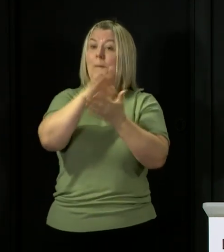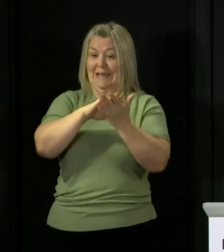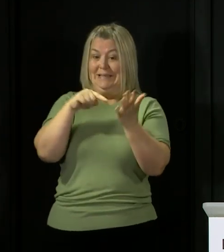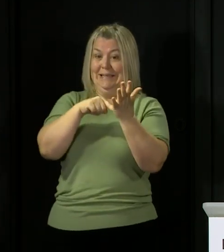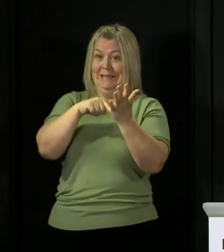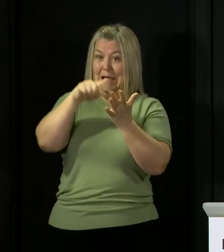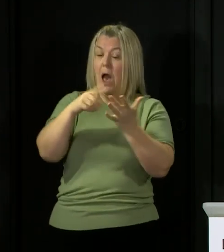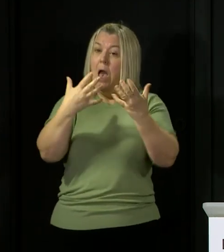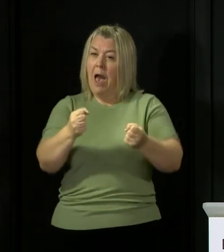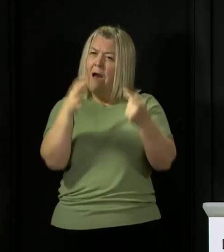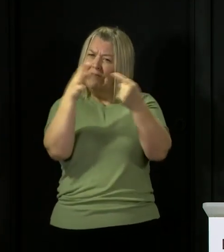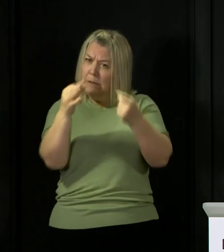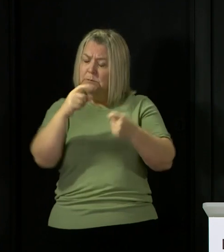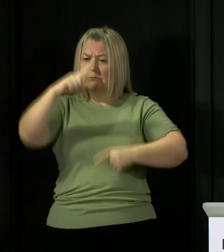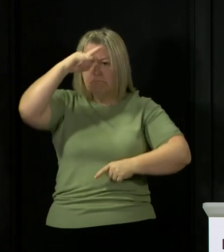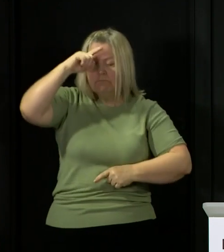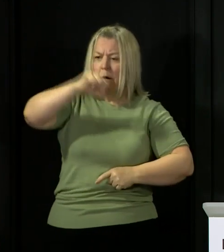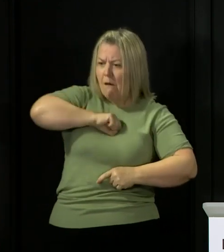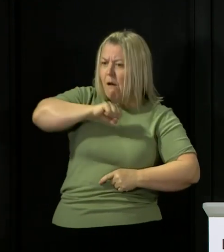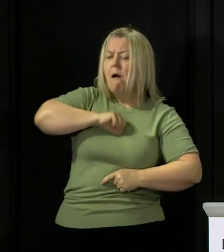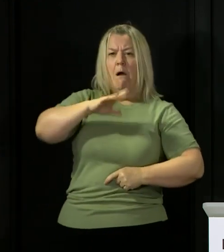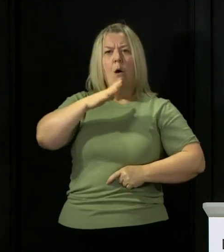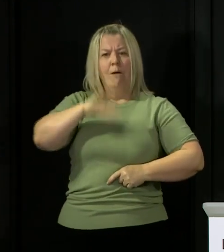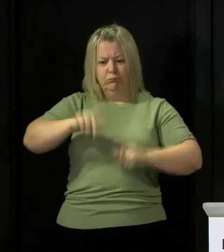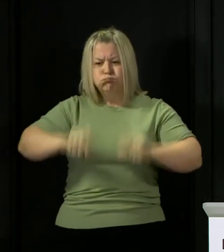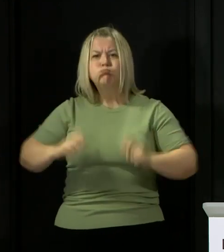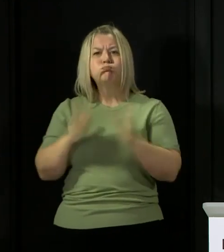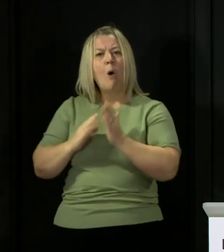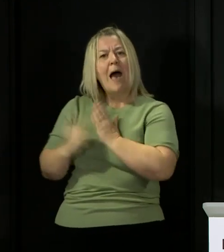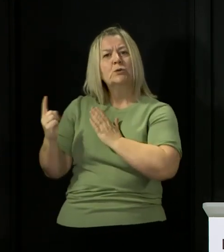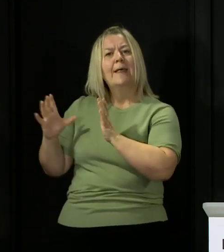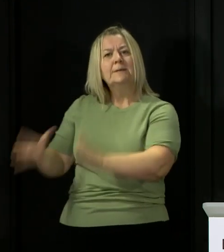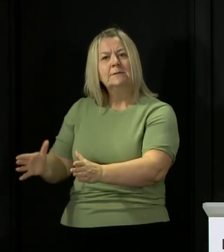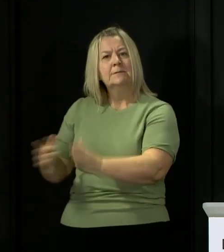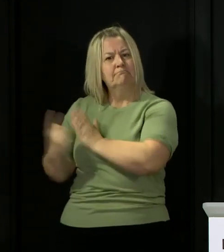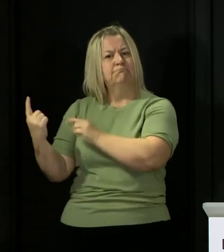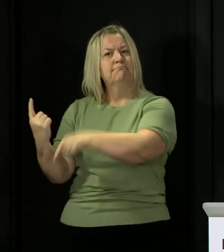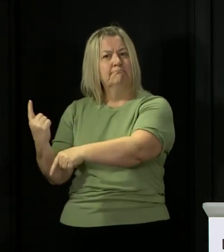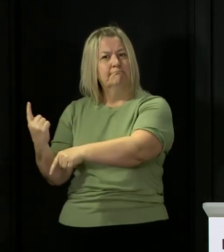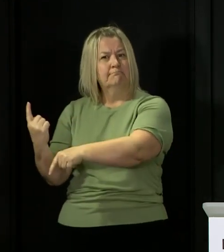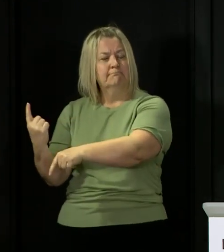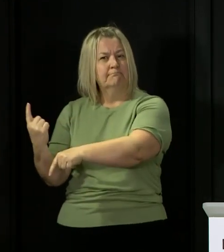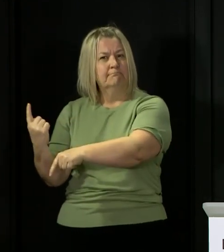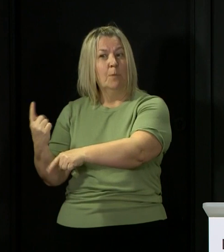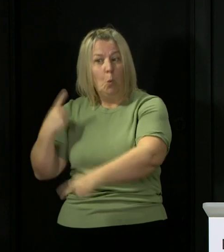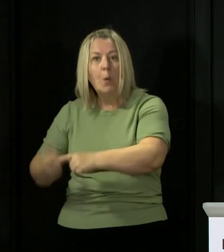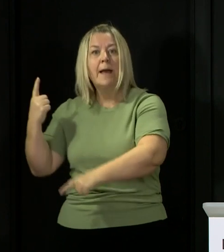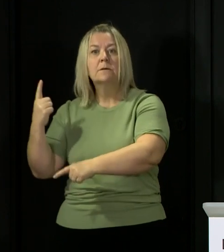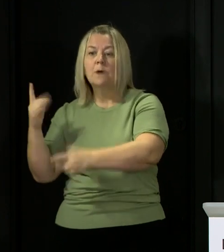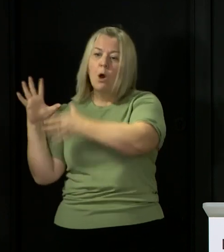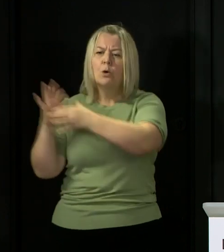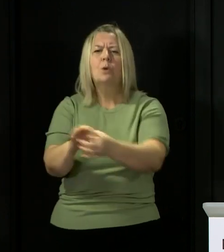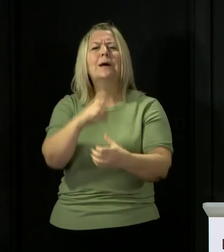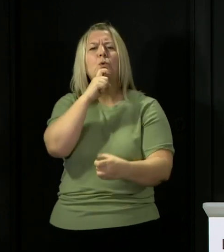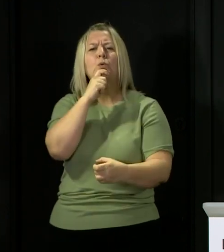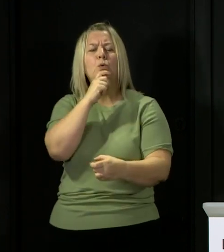of COVID-19 immediately isolating themselves as everybody is meant to do right now quickly getting in touch with the